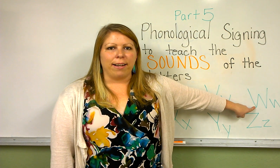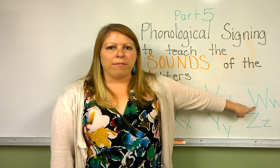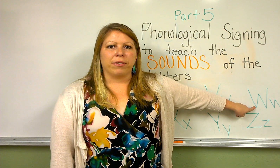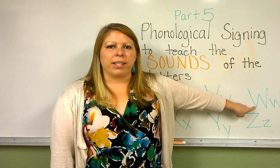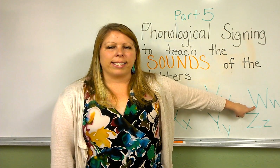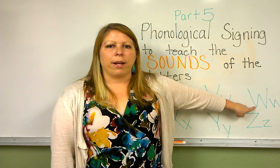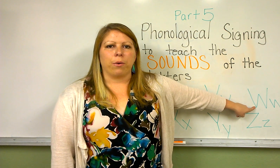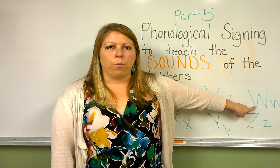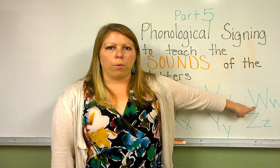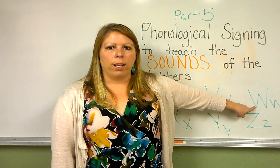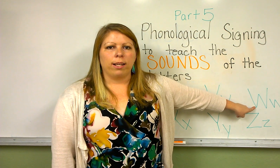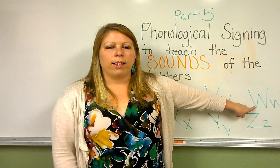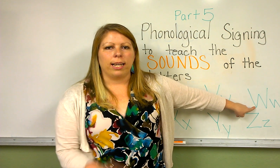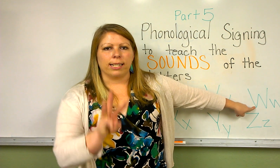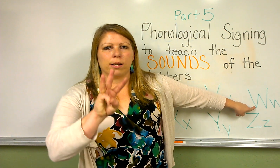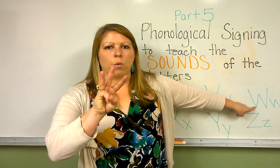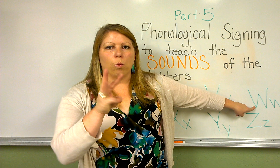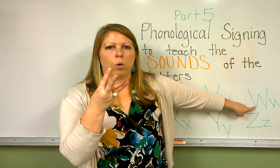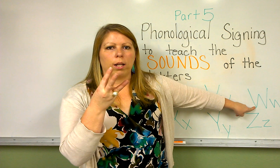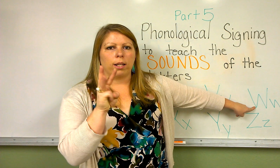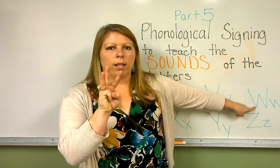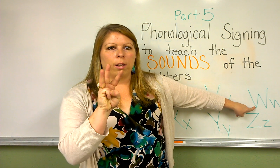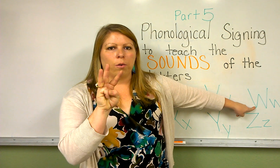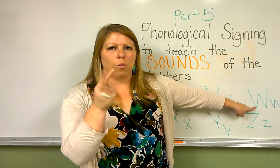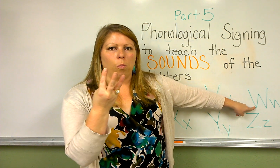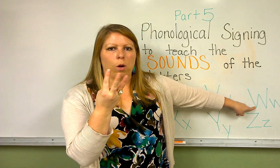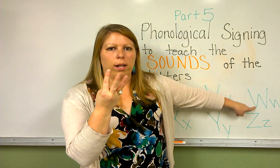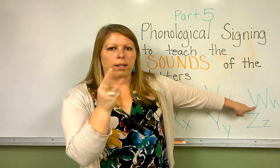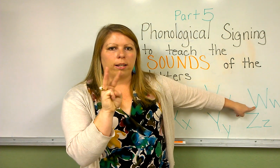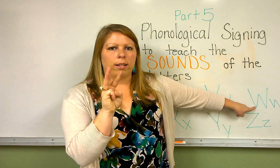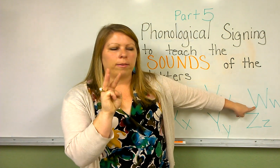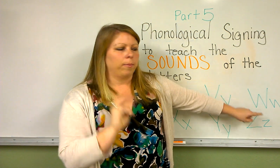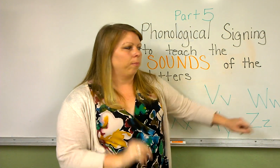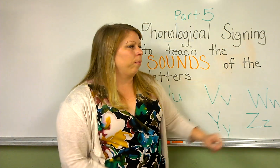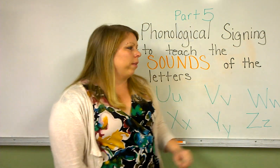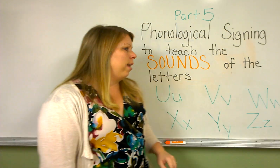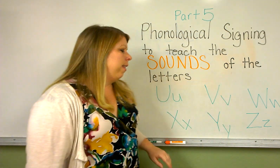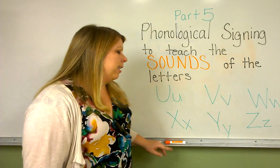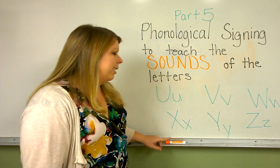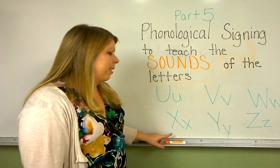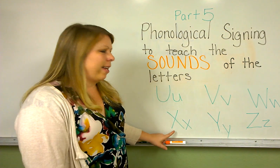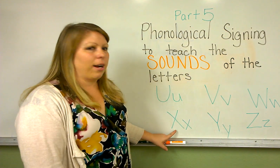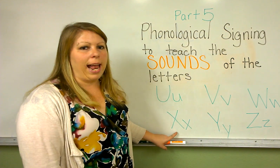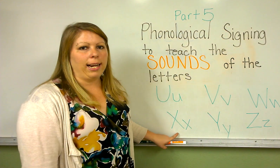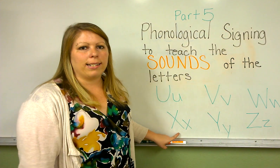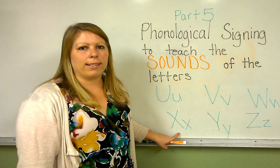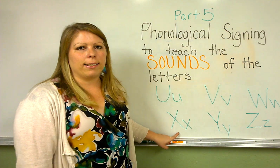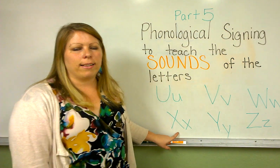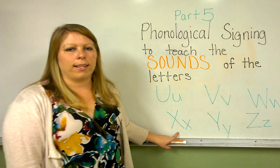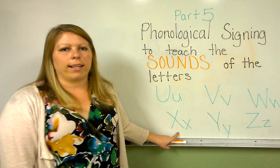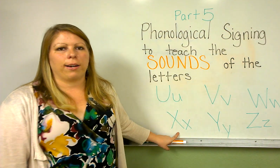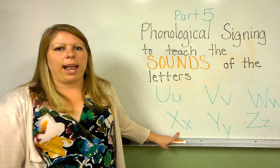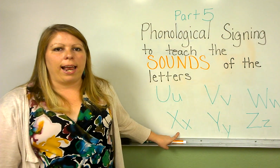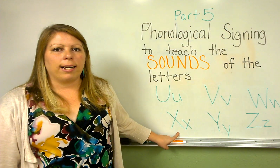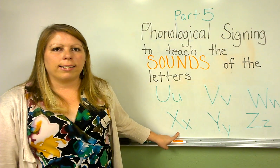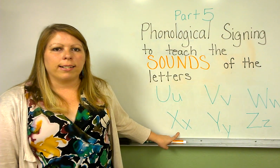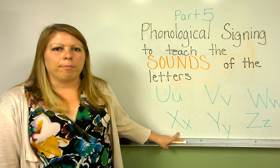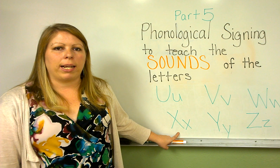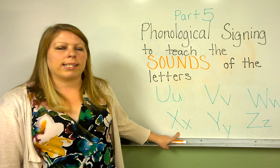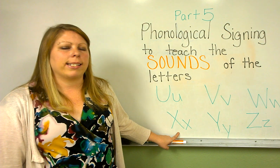for the sound uh is uh. Uh. This is the letter X. The letter X makes the